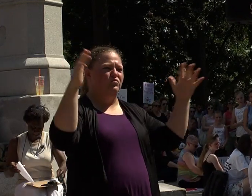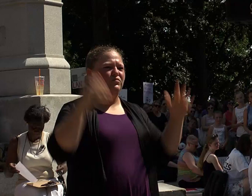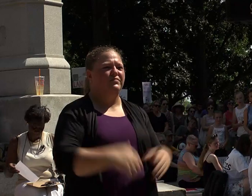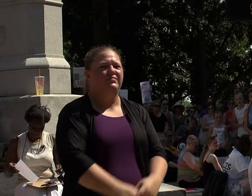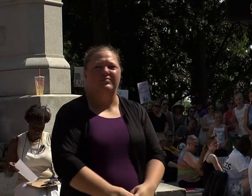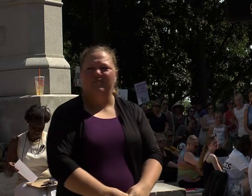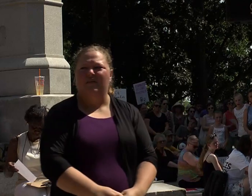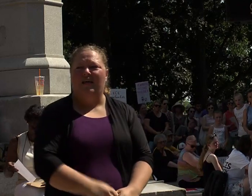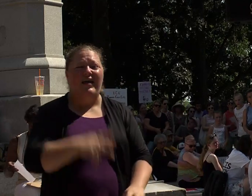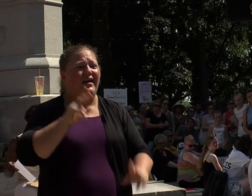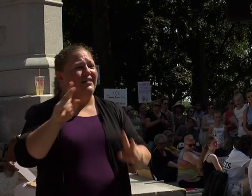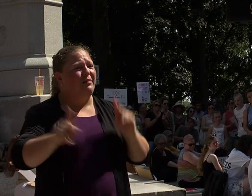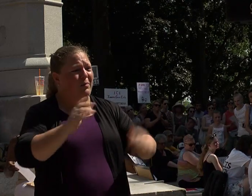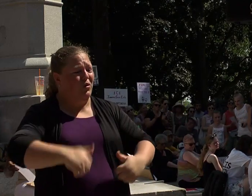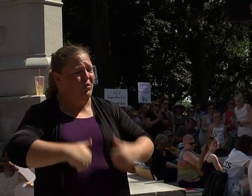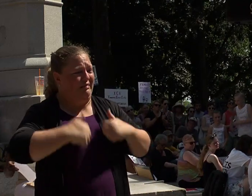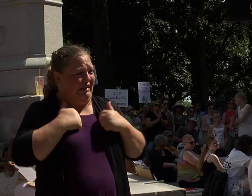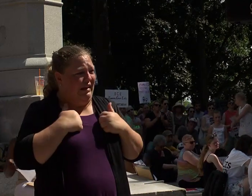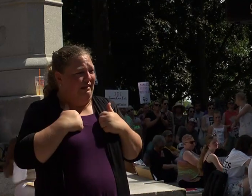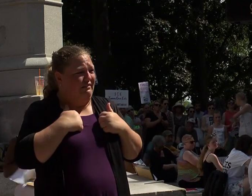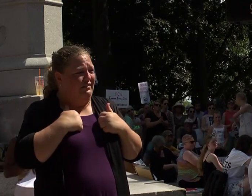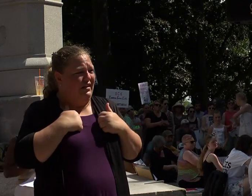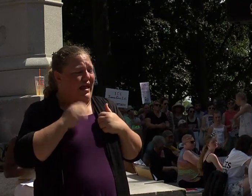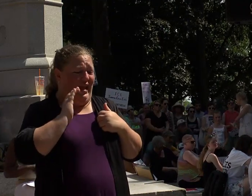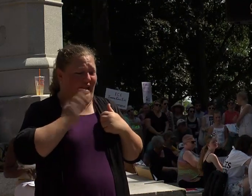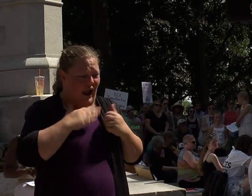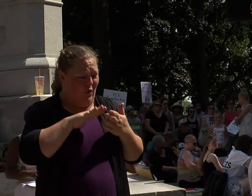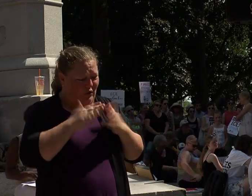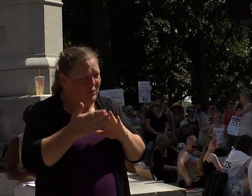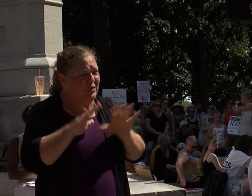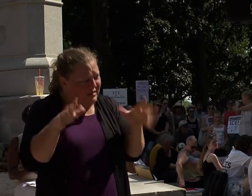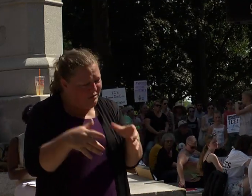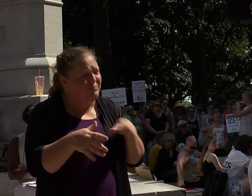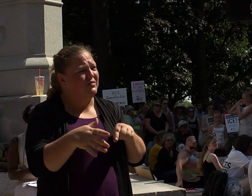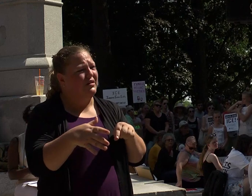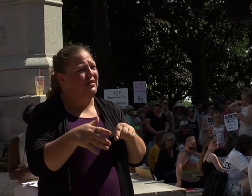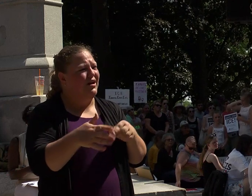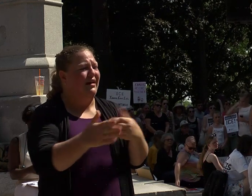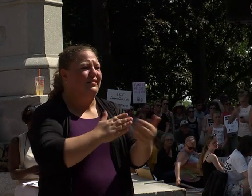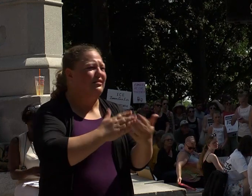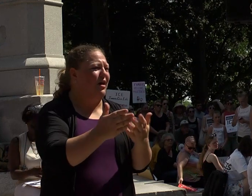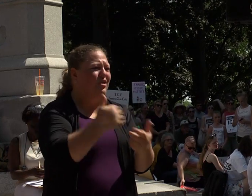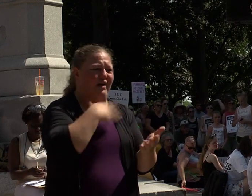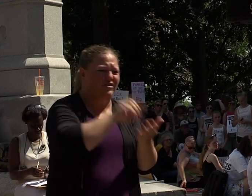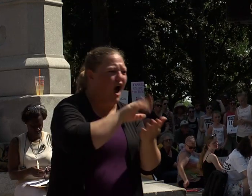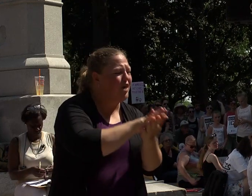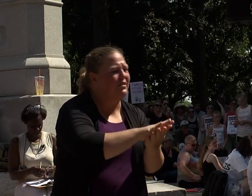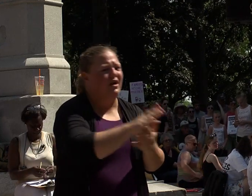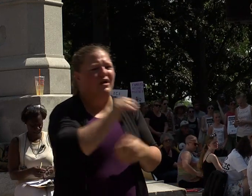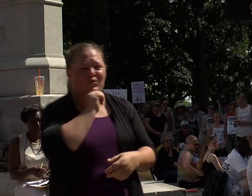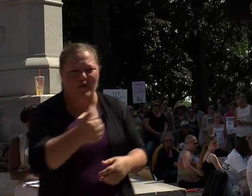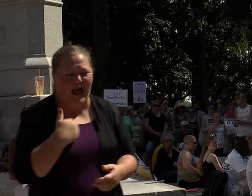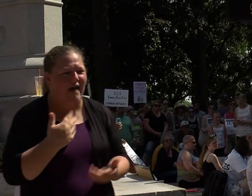People who live in our rural communities whether they have documents or not